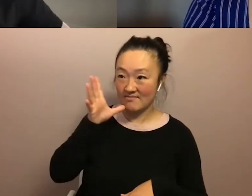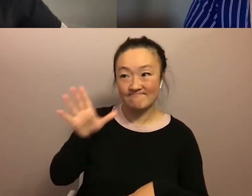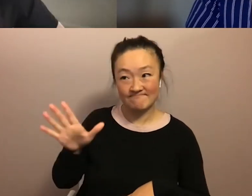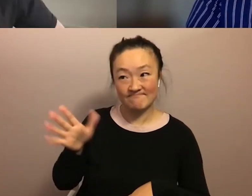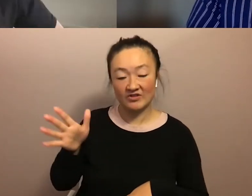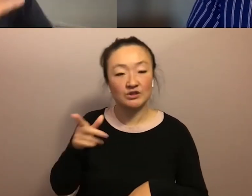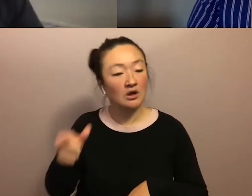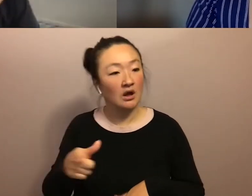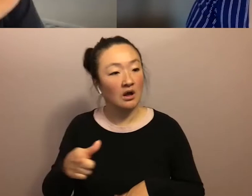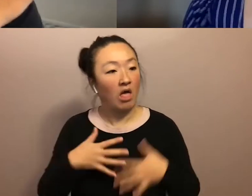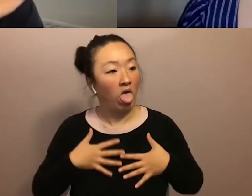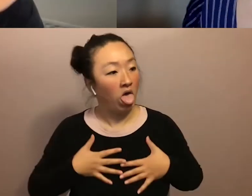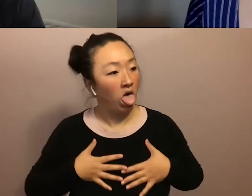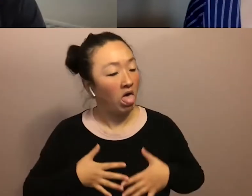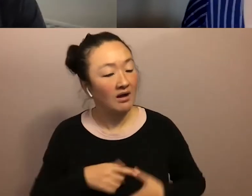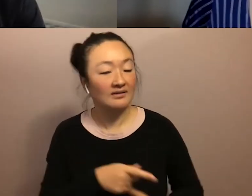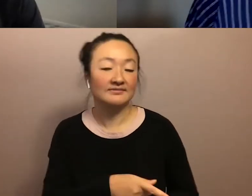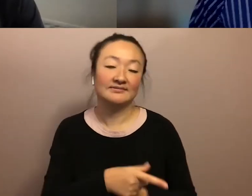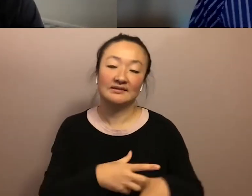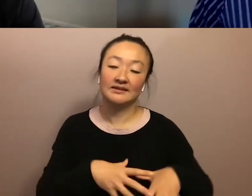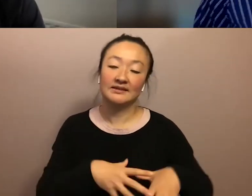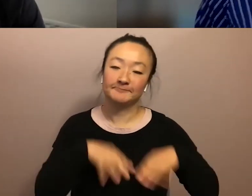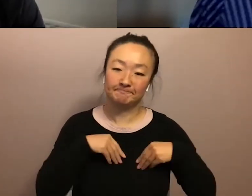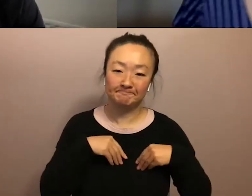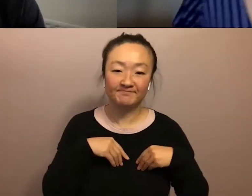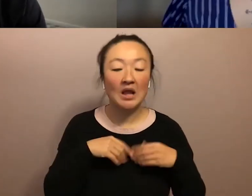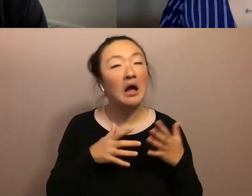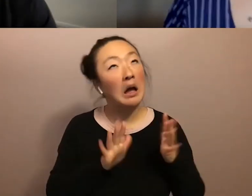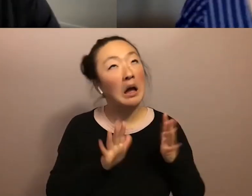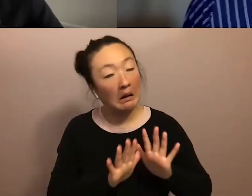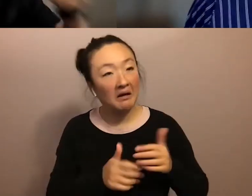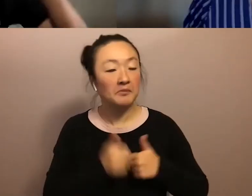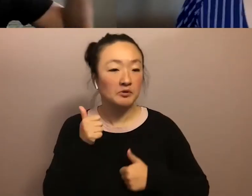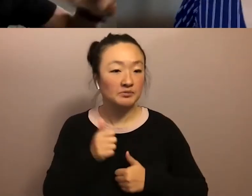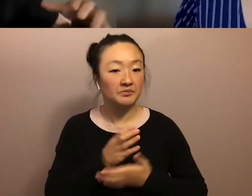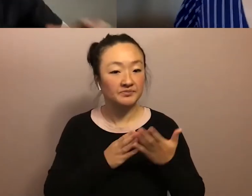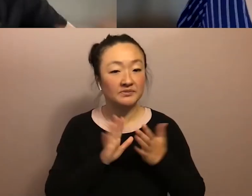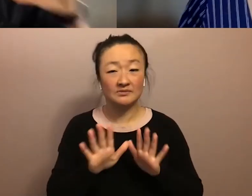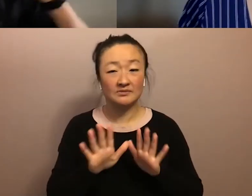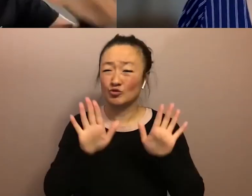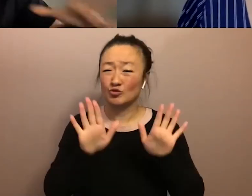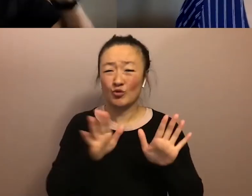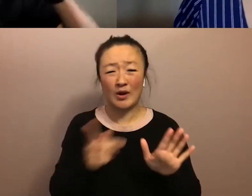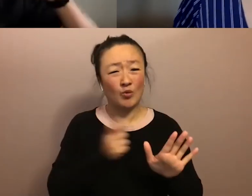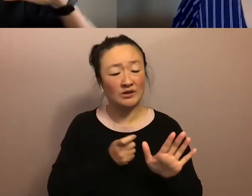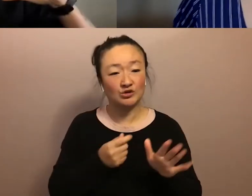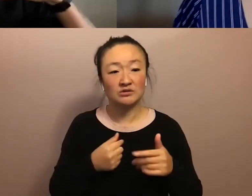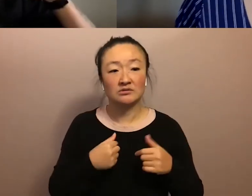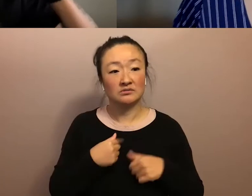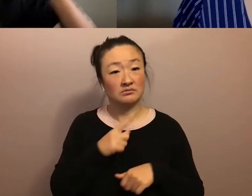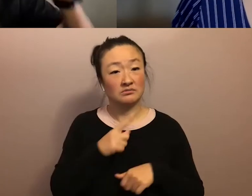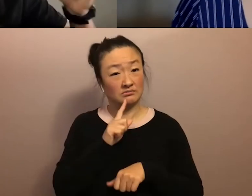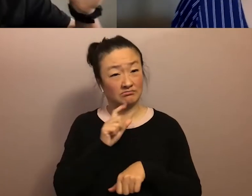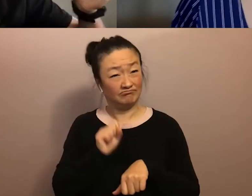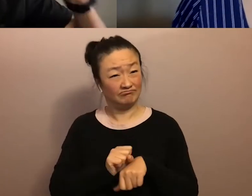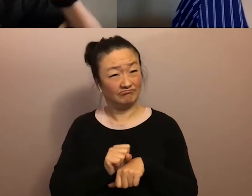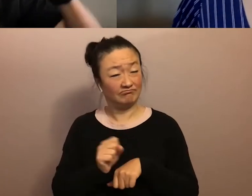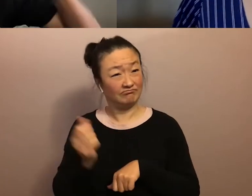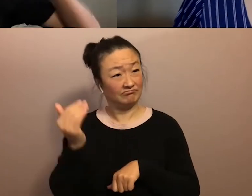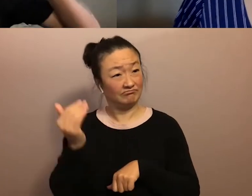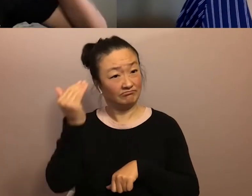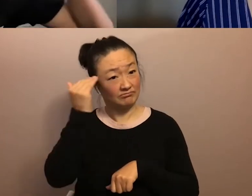complied mostly. Um, it's, this is such a great question. Cause I'm not actually sure